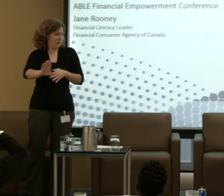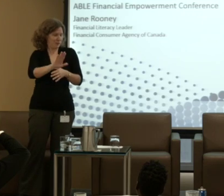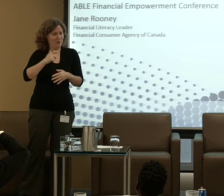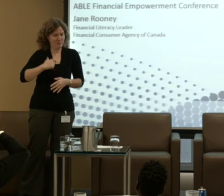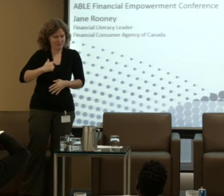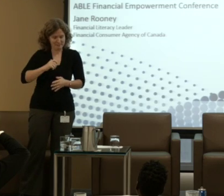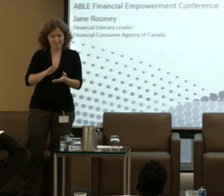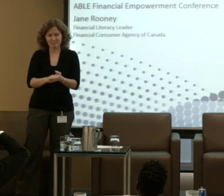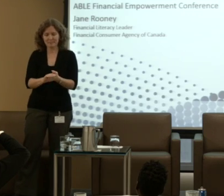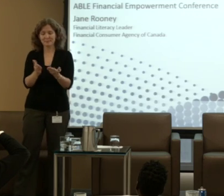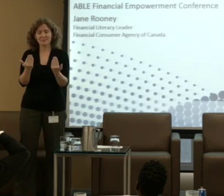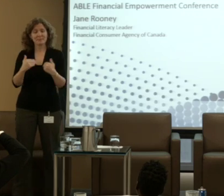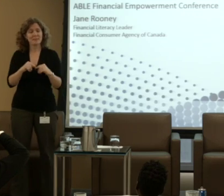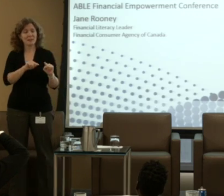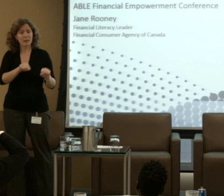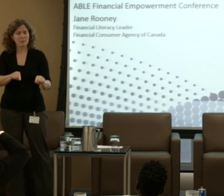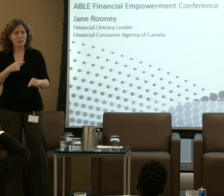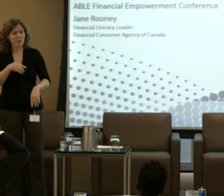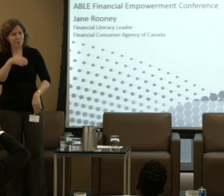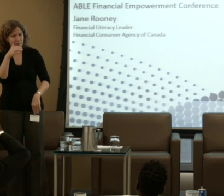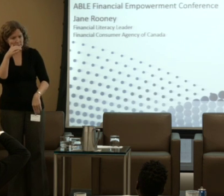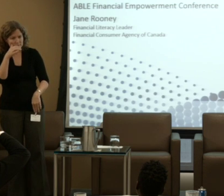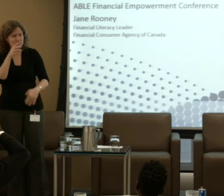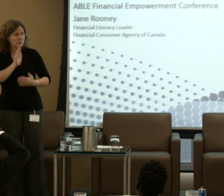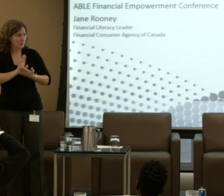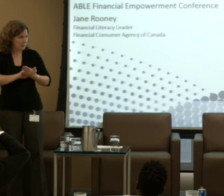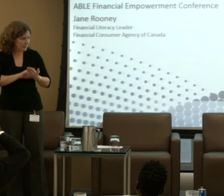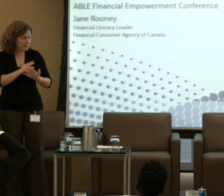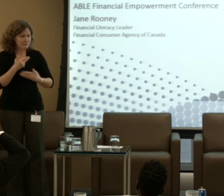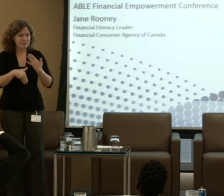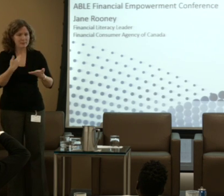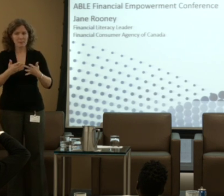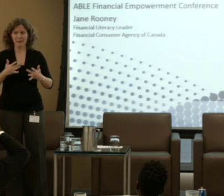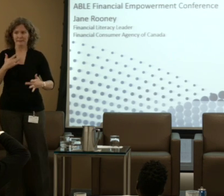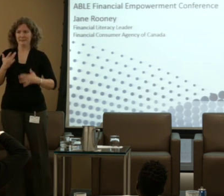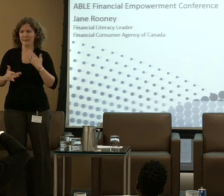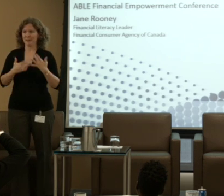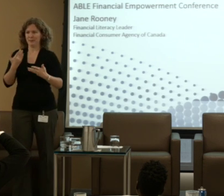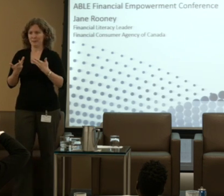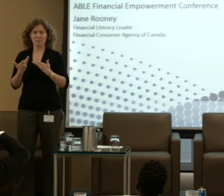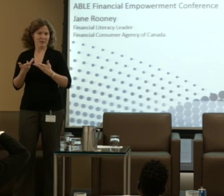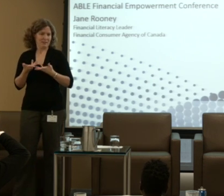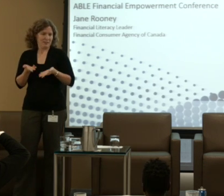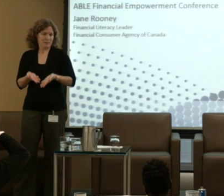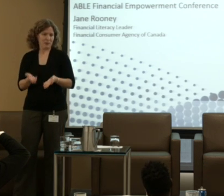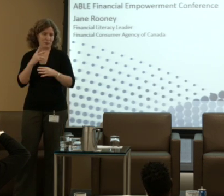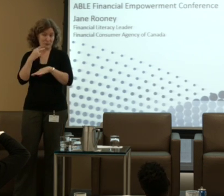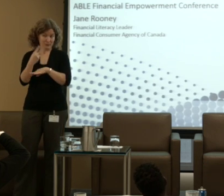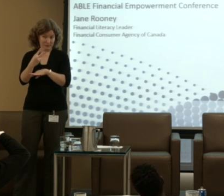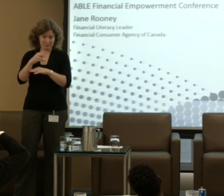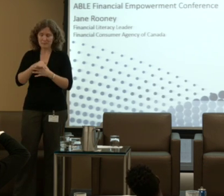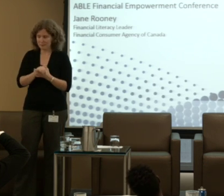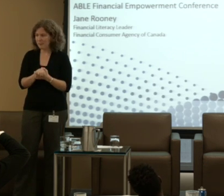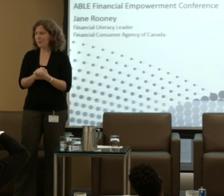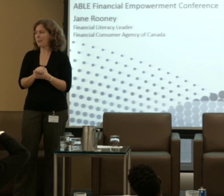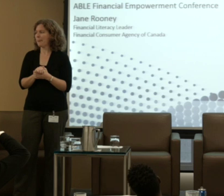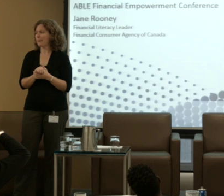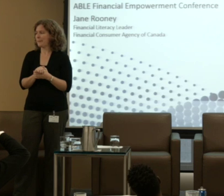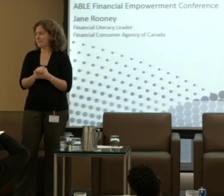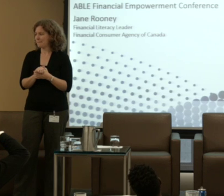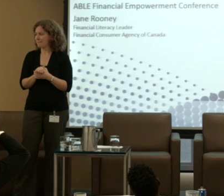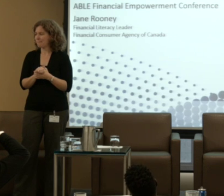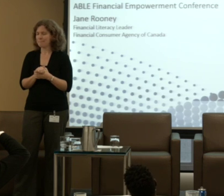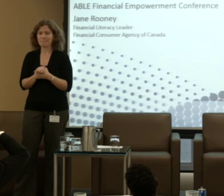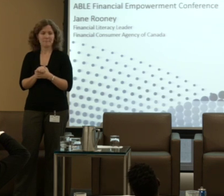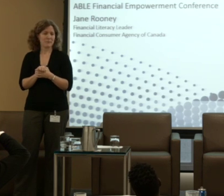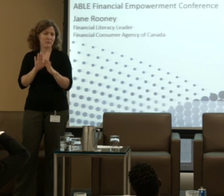here to listen, we're here to learn and I'm really excited to be here for the two days. There's amazing work